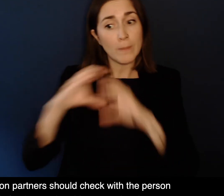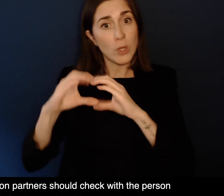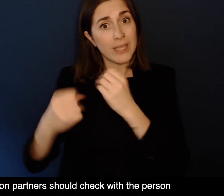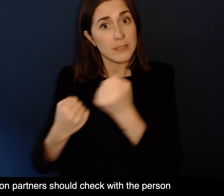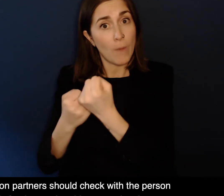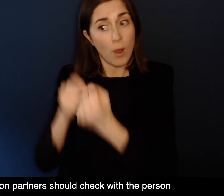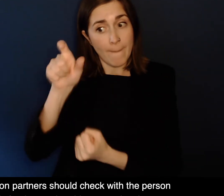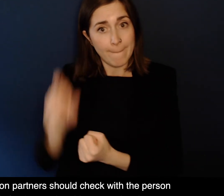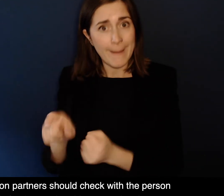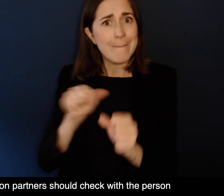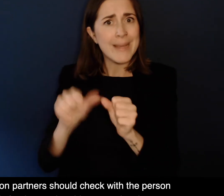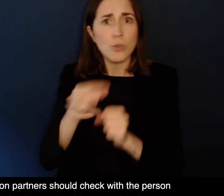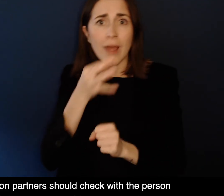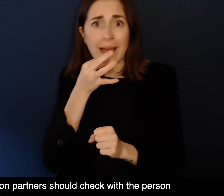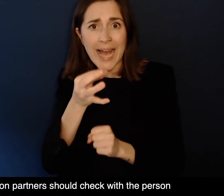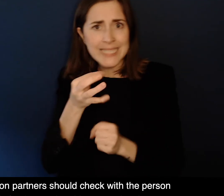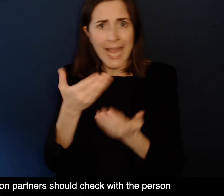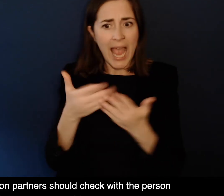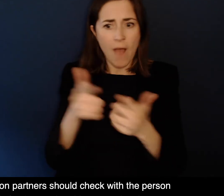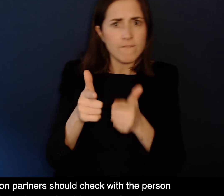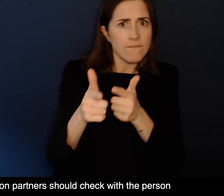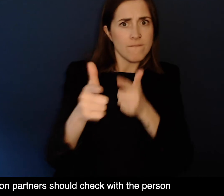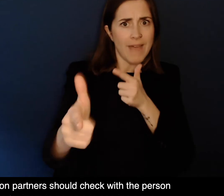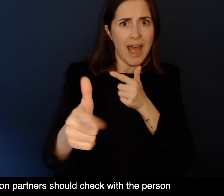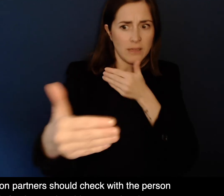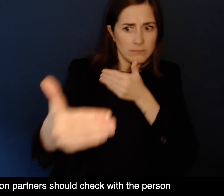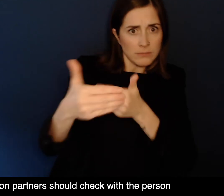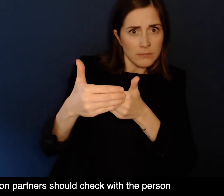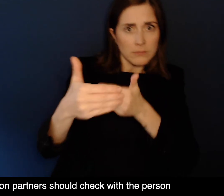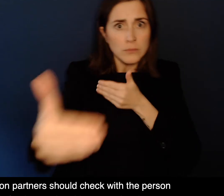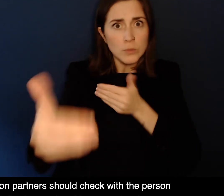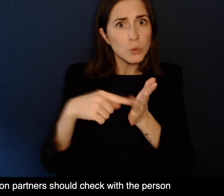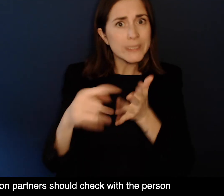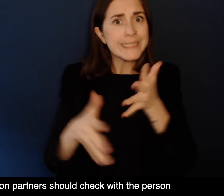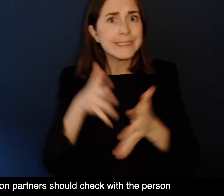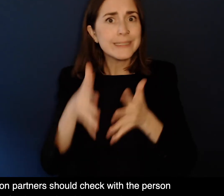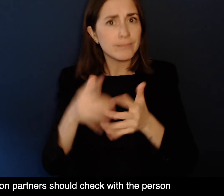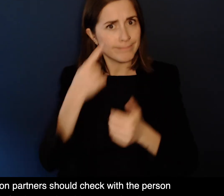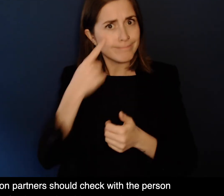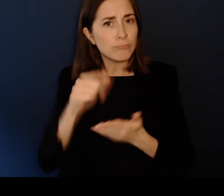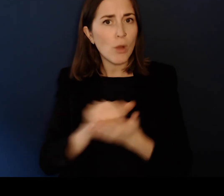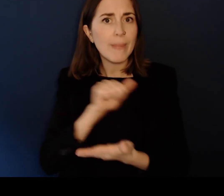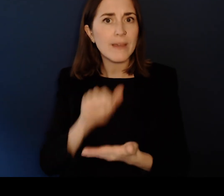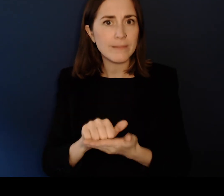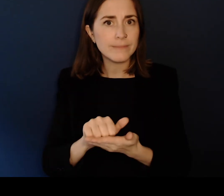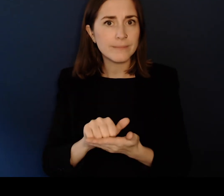Interpreters and communication partners Should check with the person What the optimal distance is For them to be able to see the signs